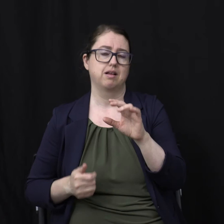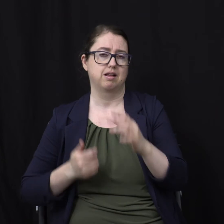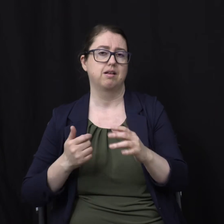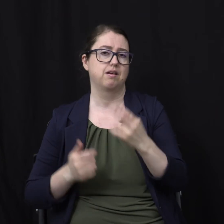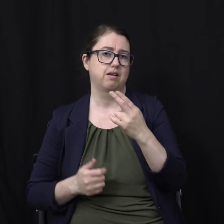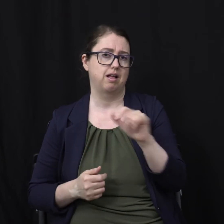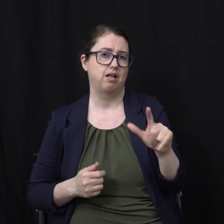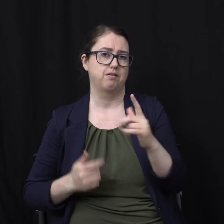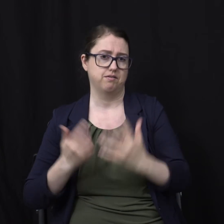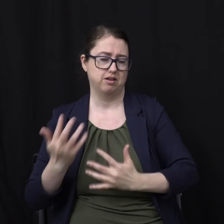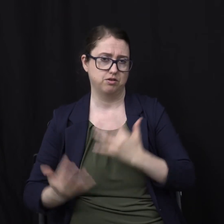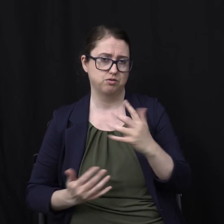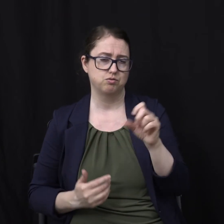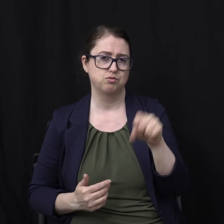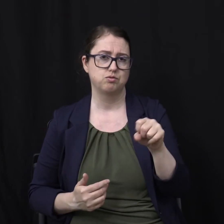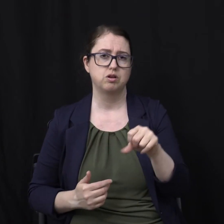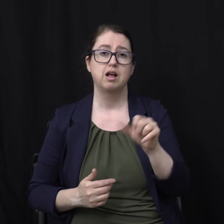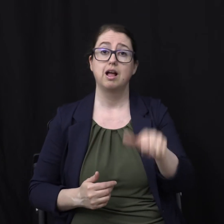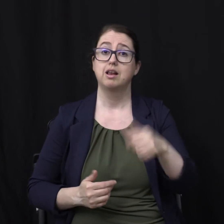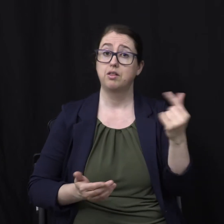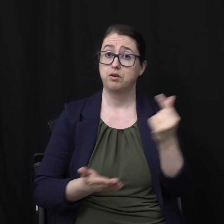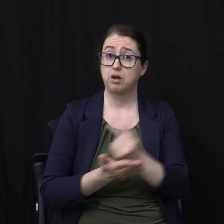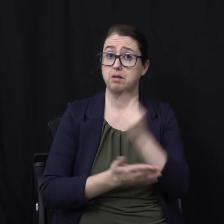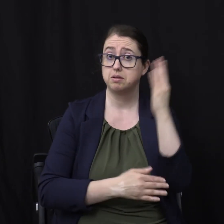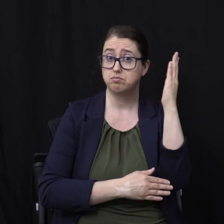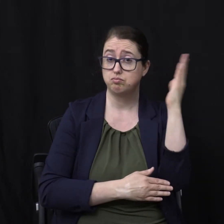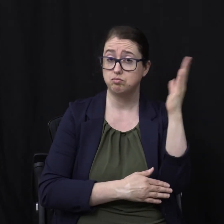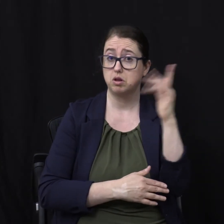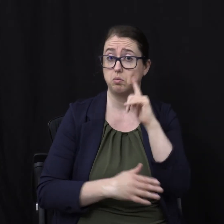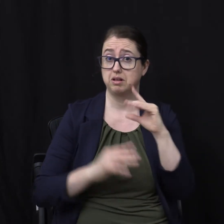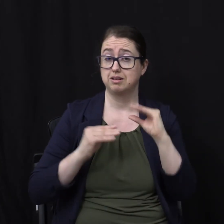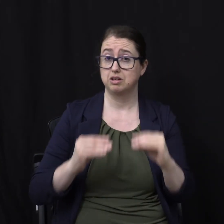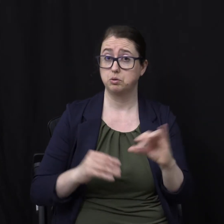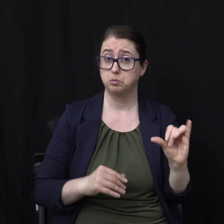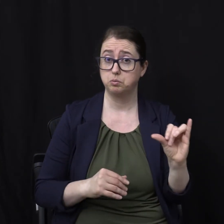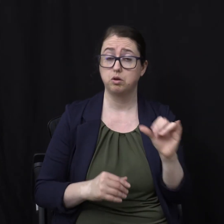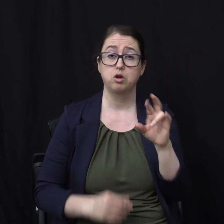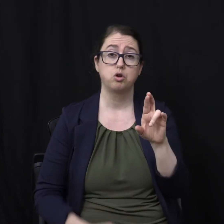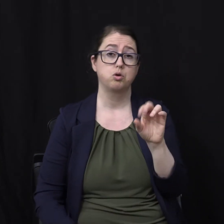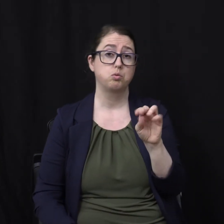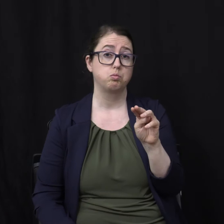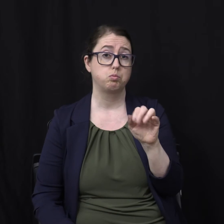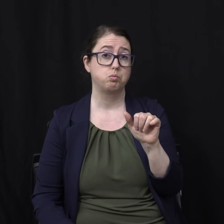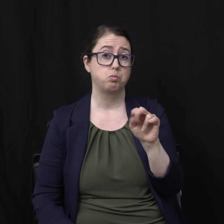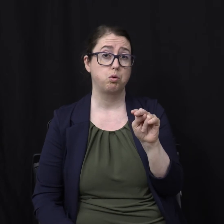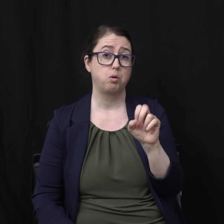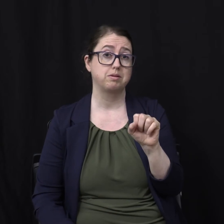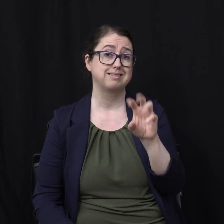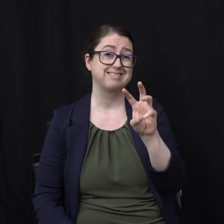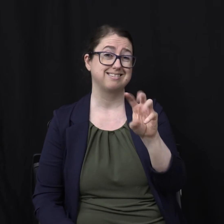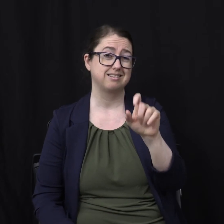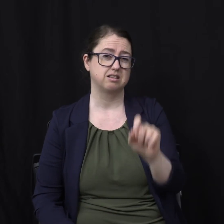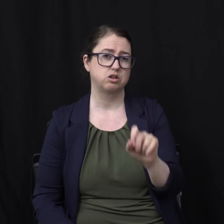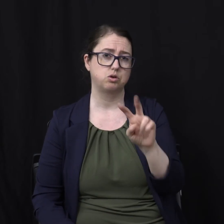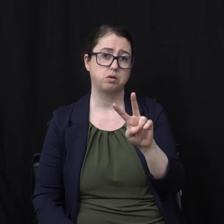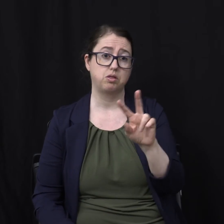another verse That's like basic Gospel presentation verse That also teaches this Romans 6 23 The wages of sin Is what